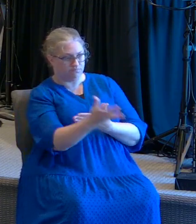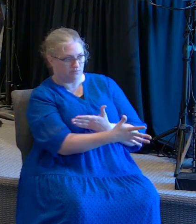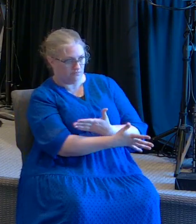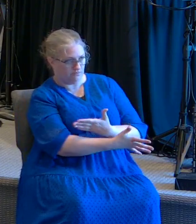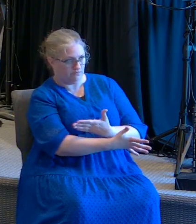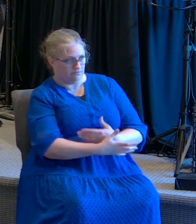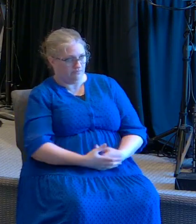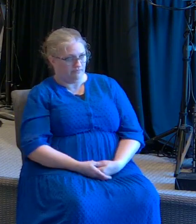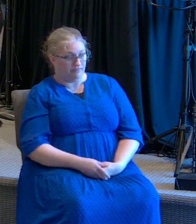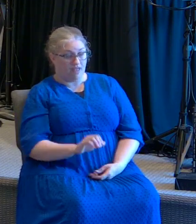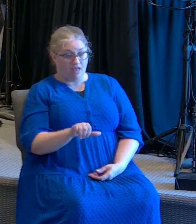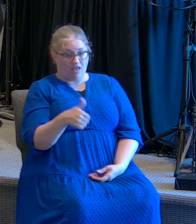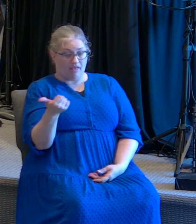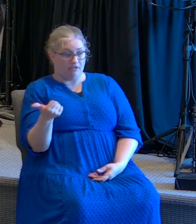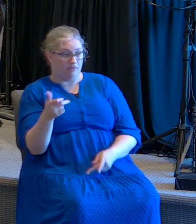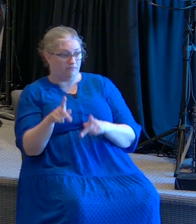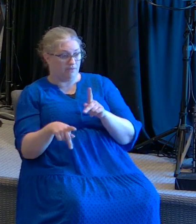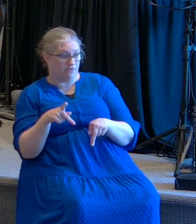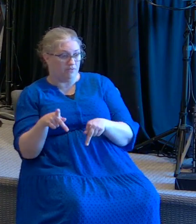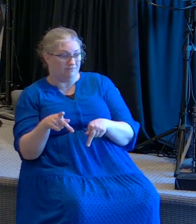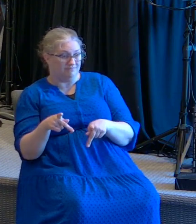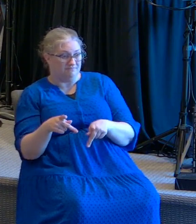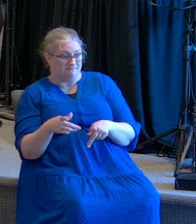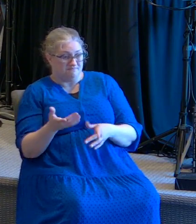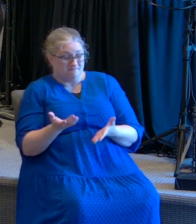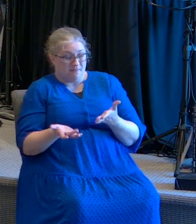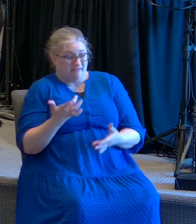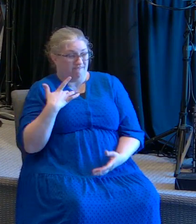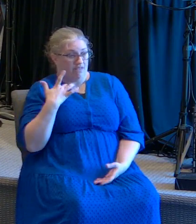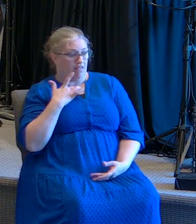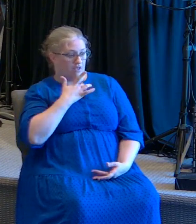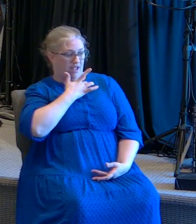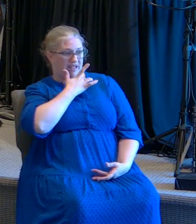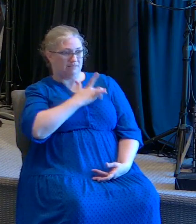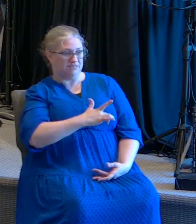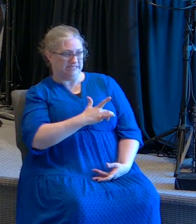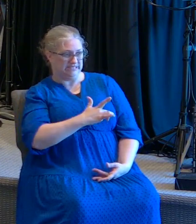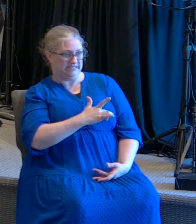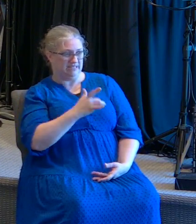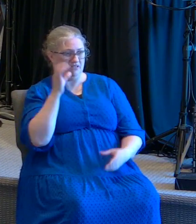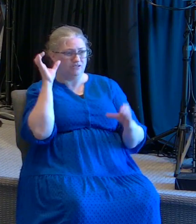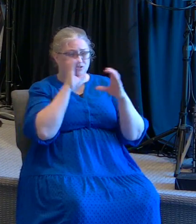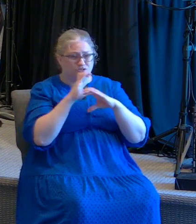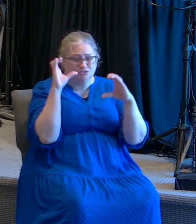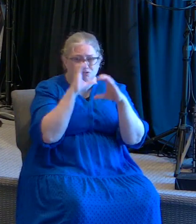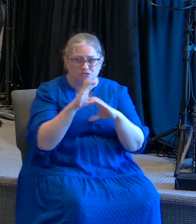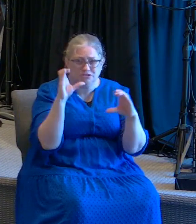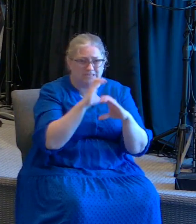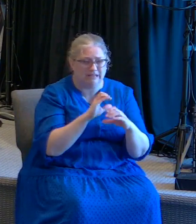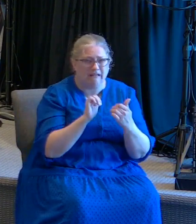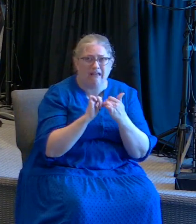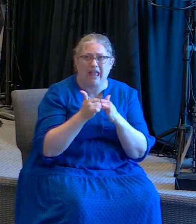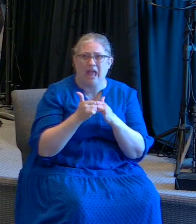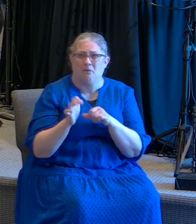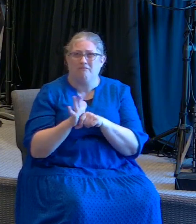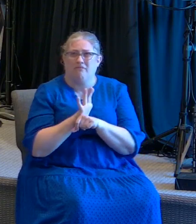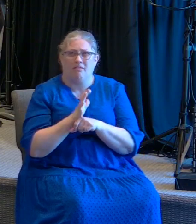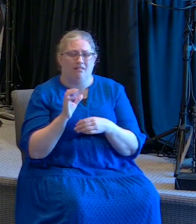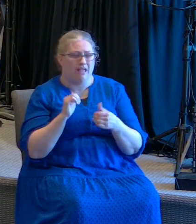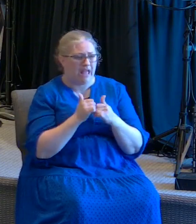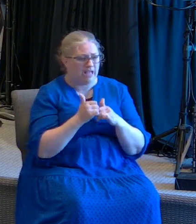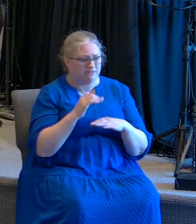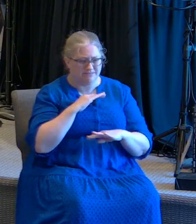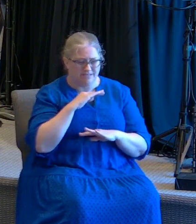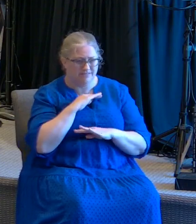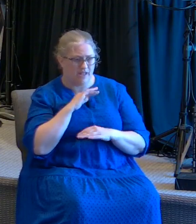alivio. And others may have an emptiness in their heart and they're looking for a way to fill it. Y algunos otros tienen un vacío en